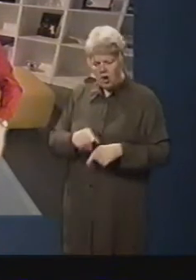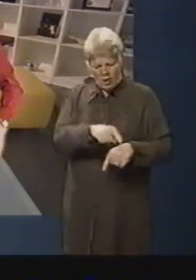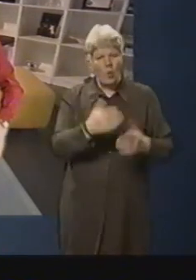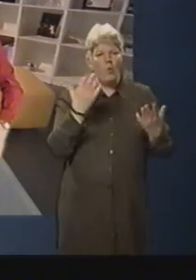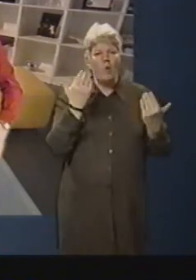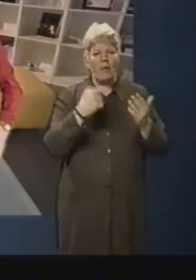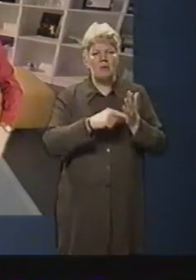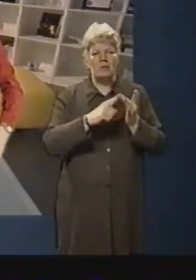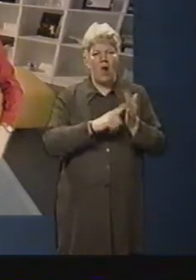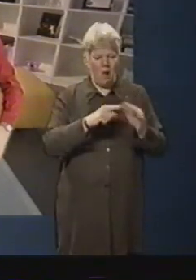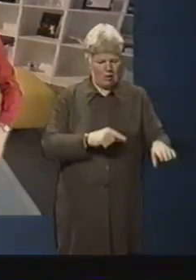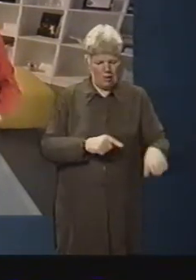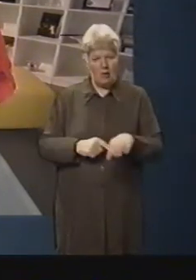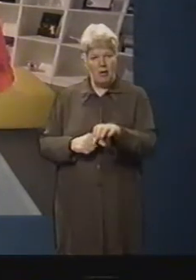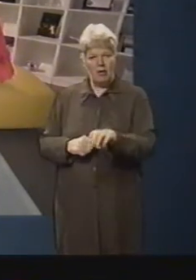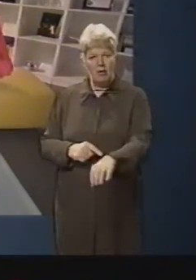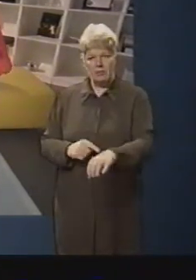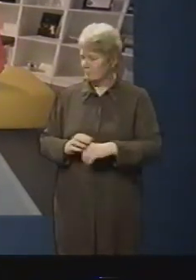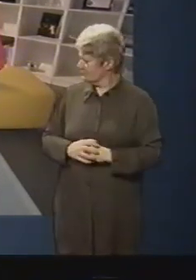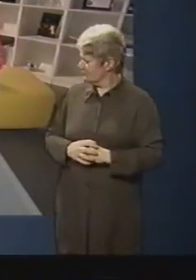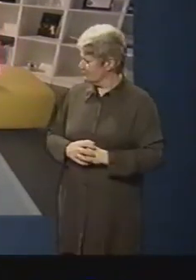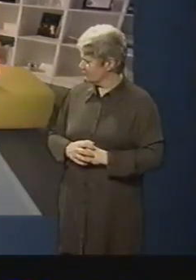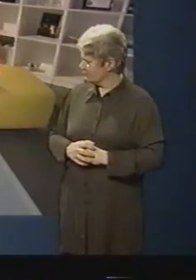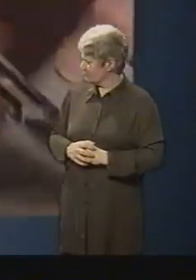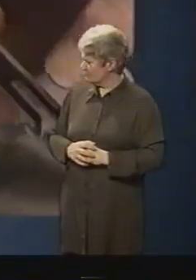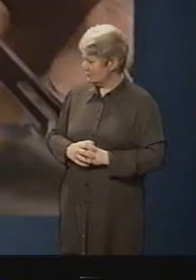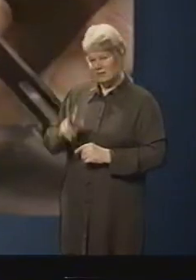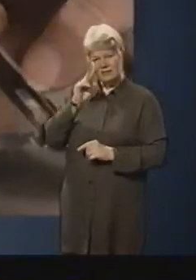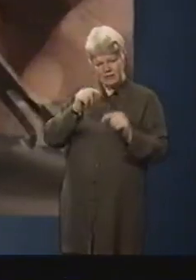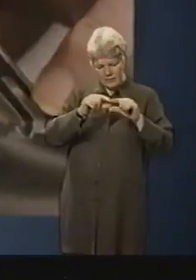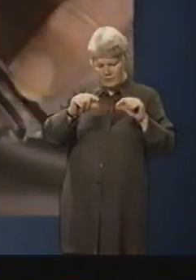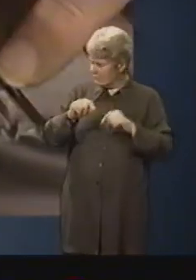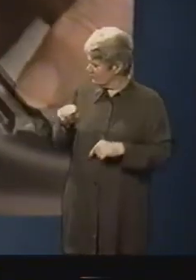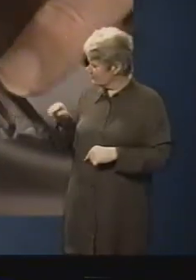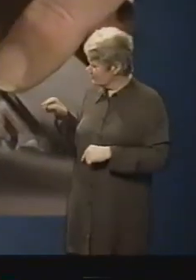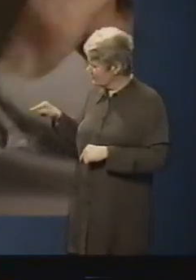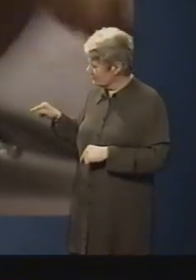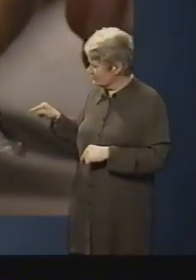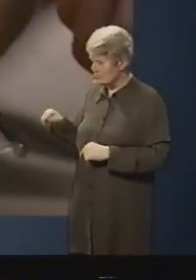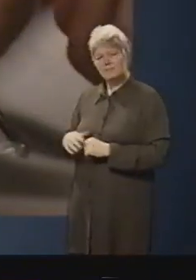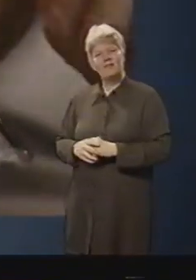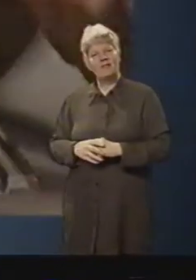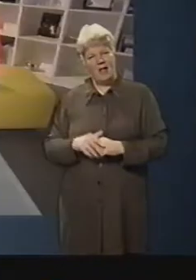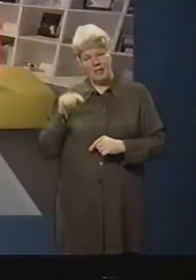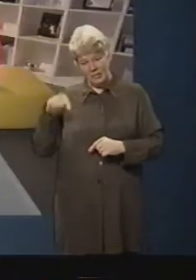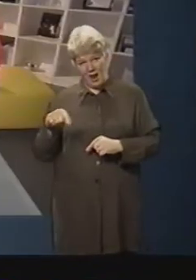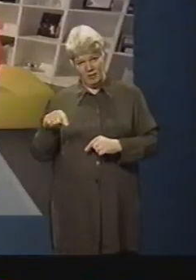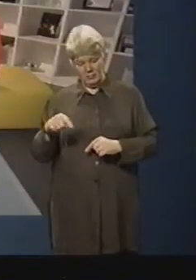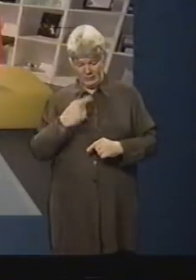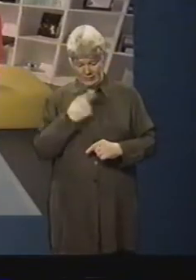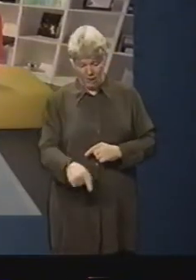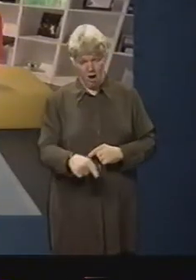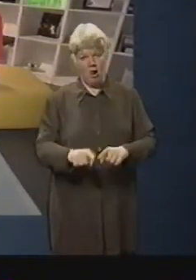tile. Here we are. There's the weather tile. And this little tag in the bottom left-hand corner is the thing that tells the